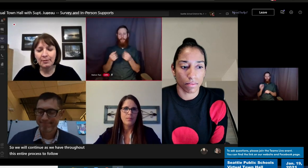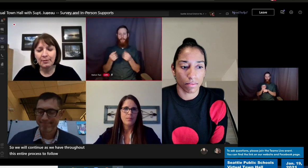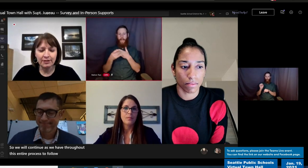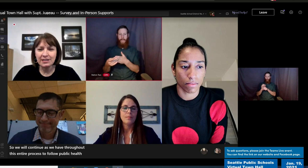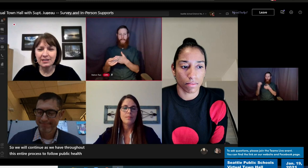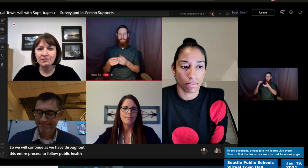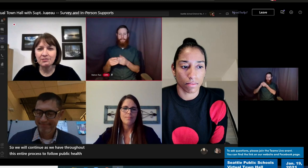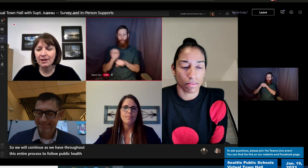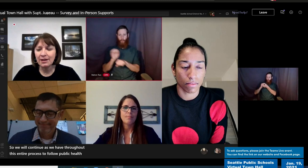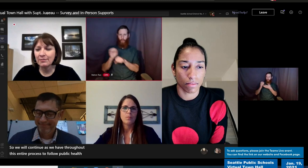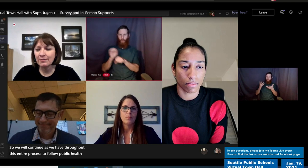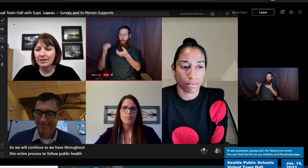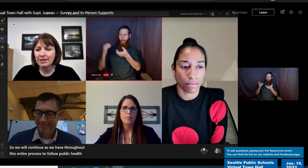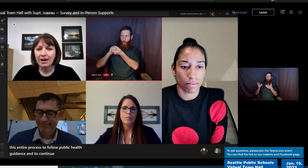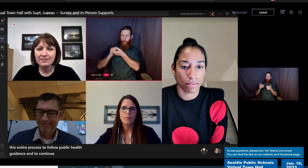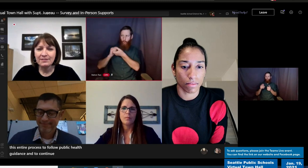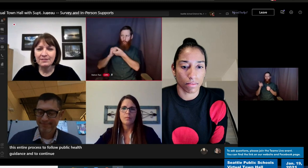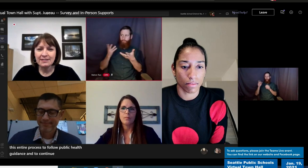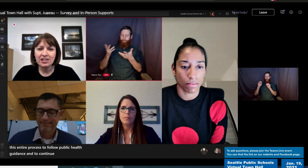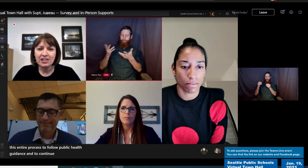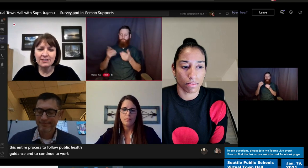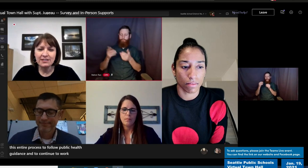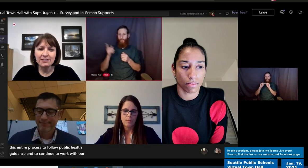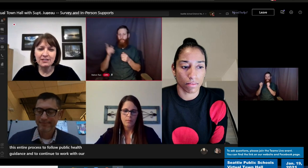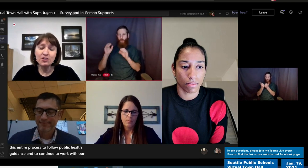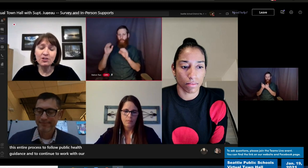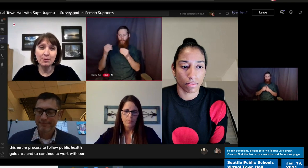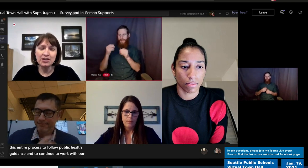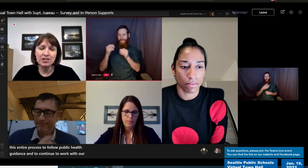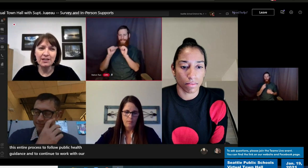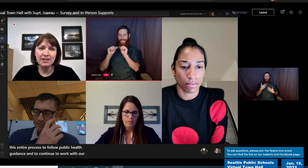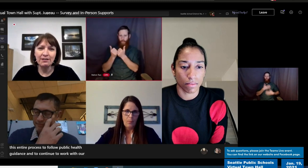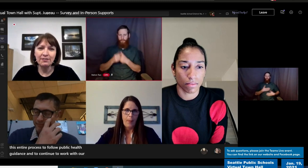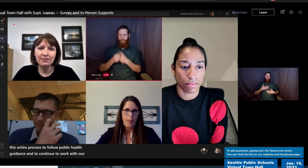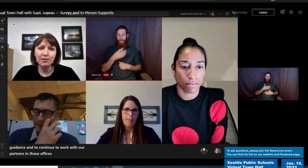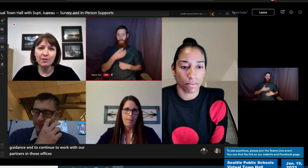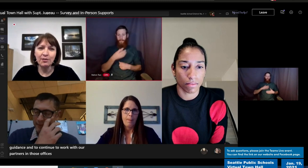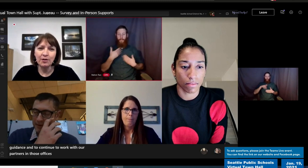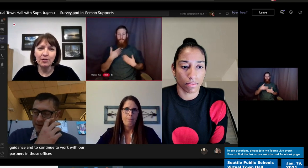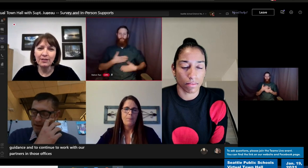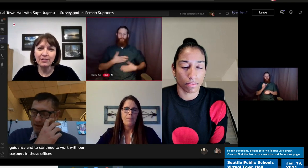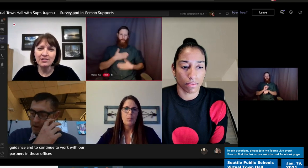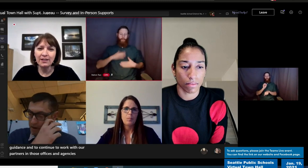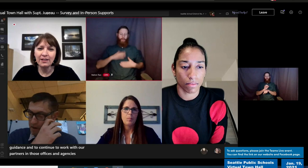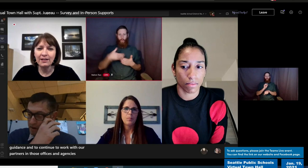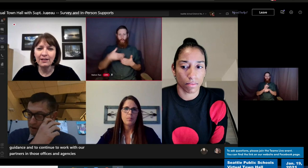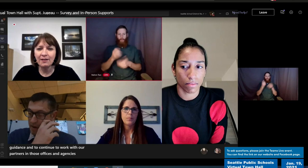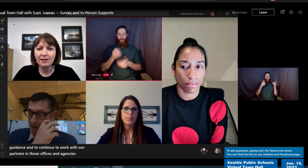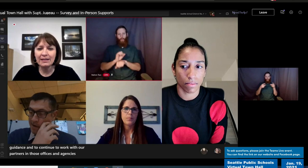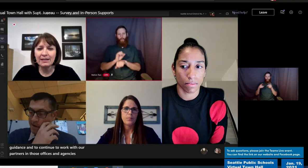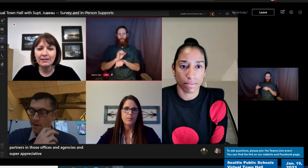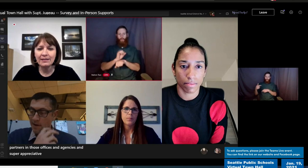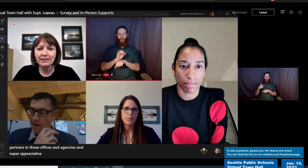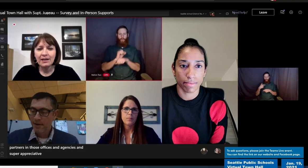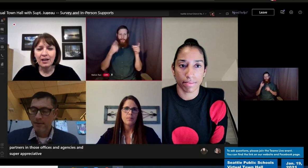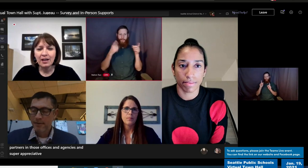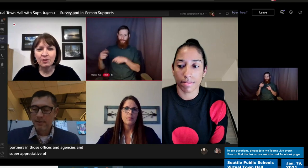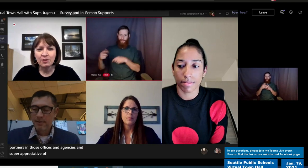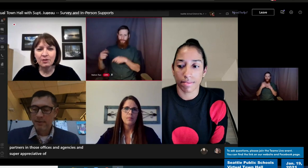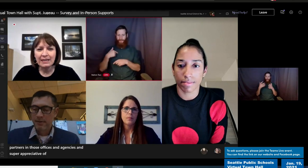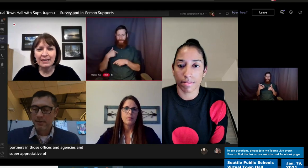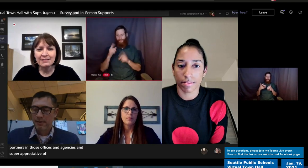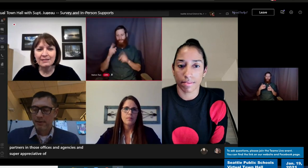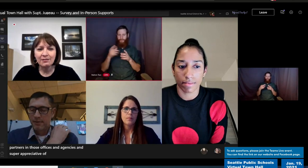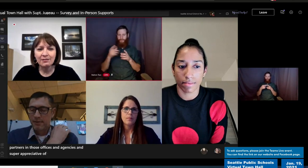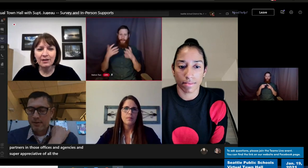in those offices and agencies and super appreciative of all the work that's gone on. I've been in a lot of regional meetings